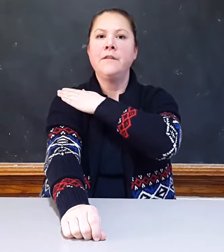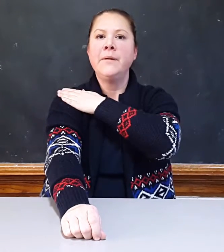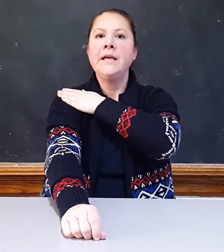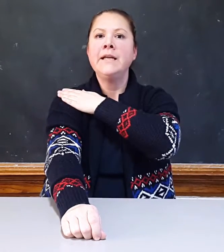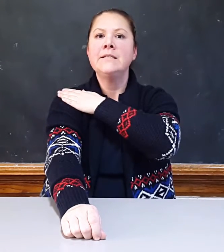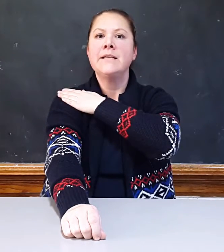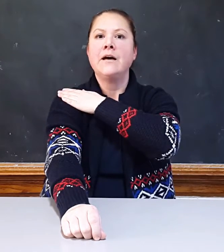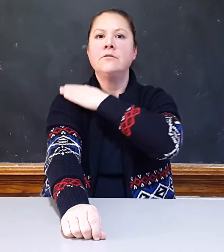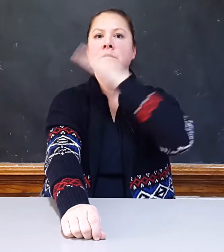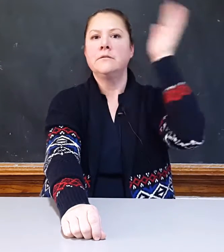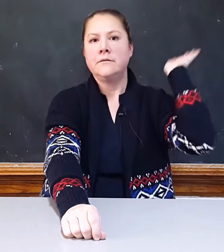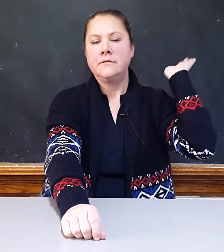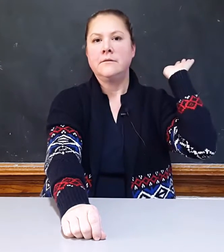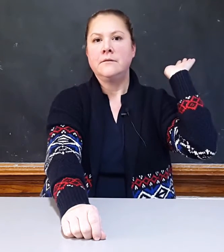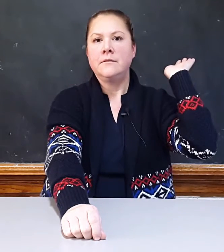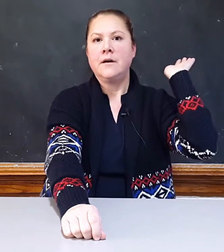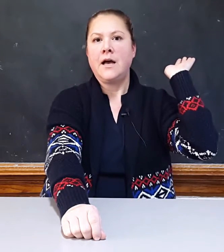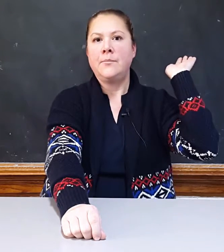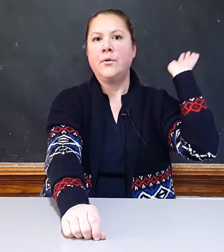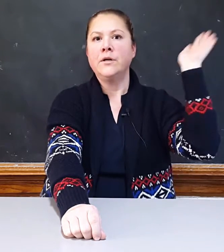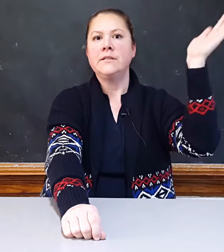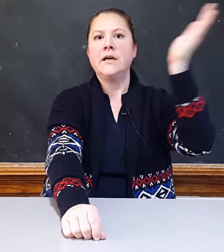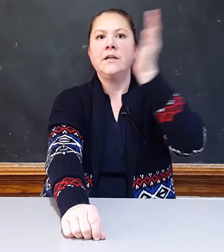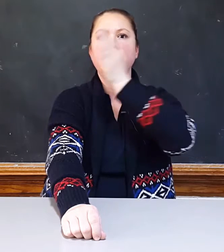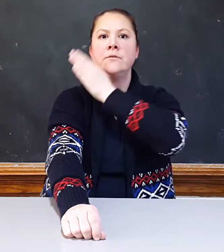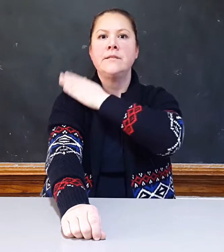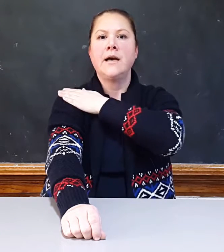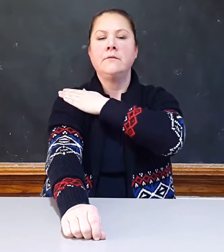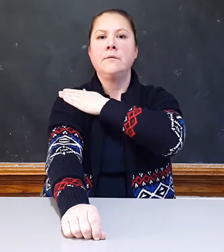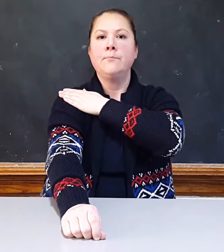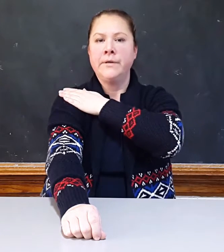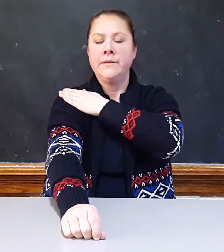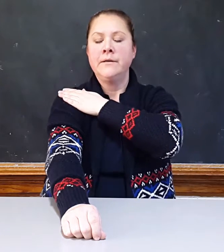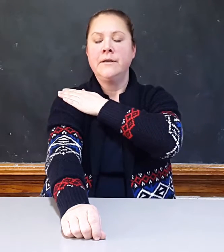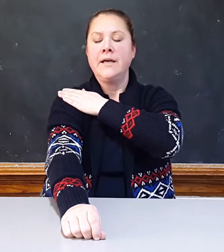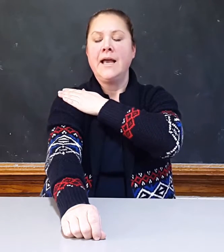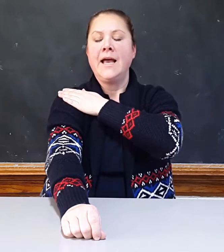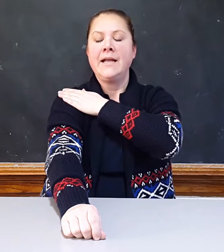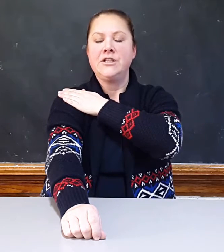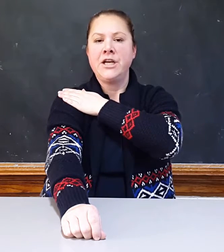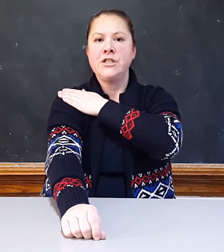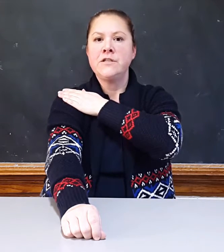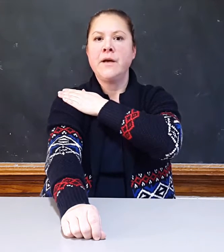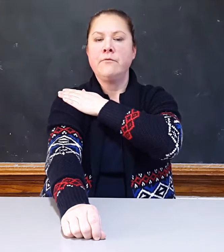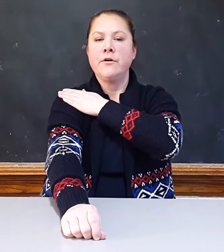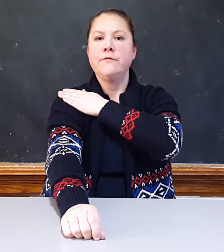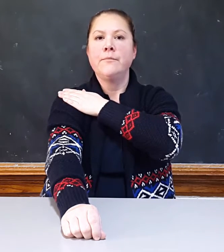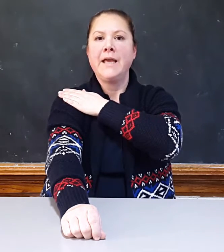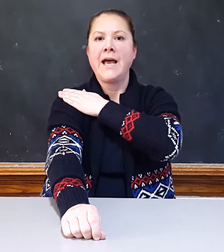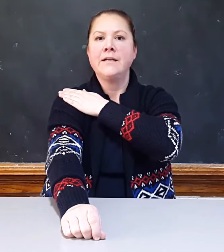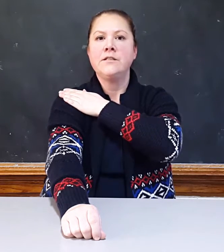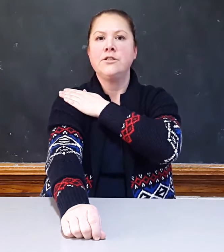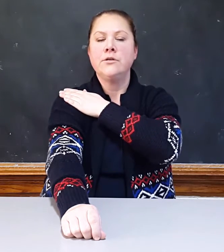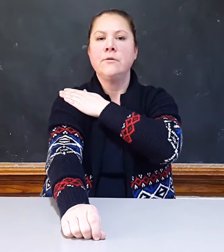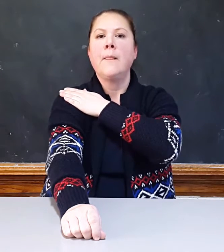off the beginning sound. I put a new sound, b, and it changes my word from cat to